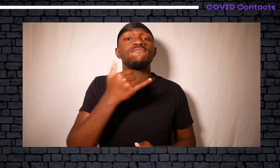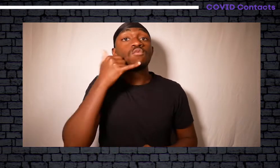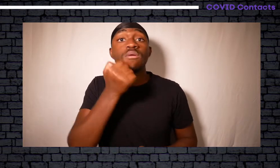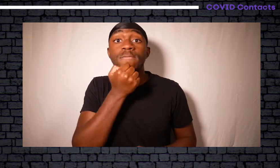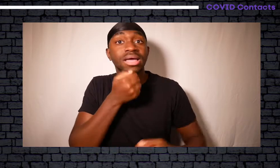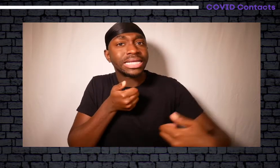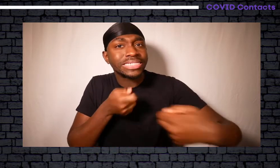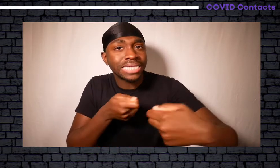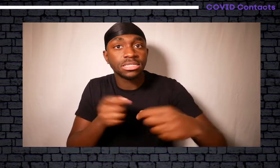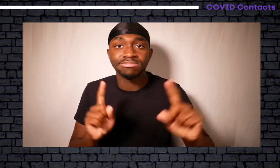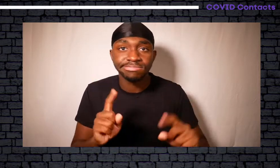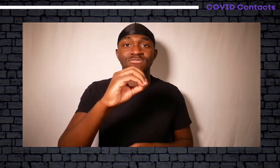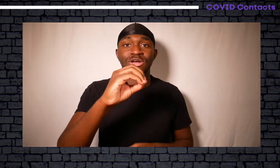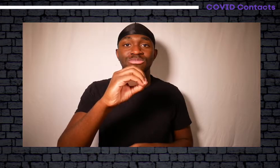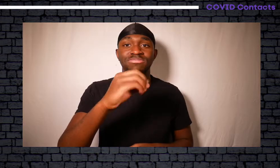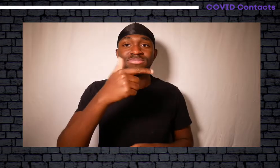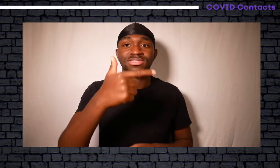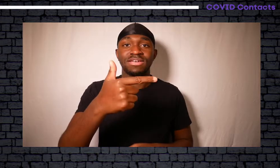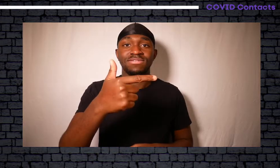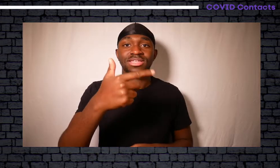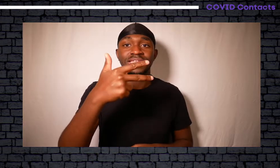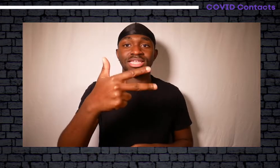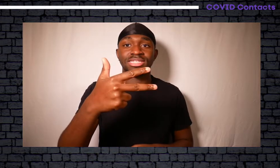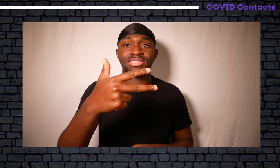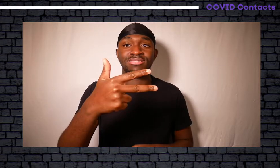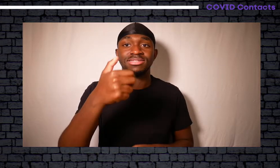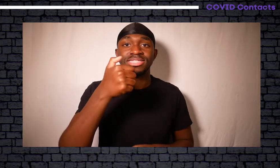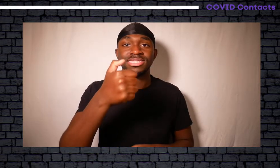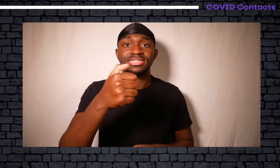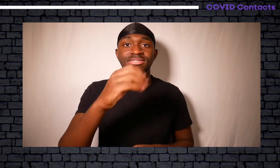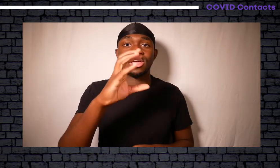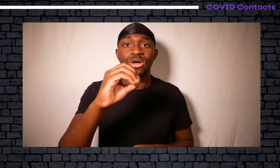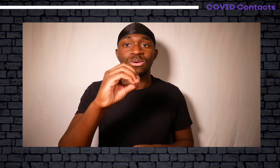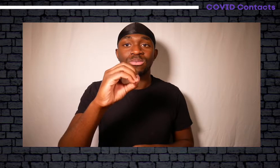The text number is 0786